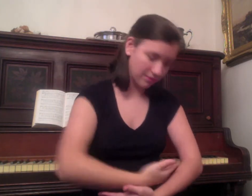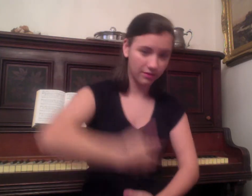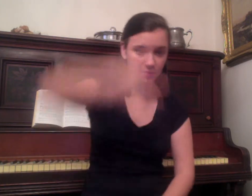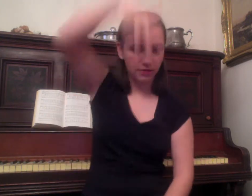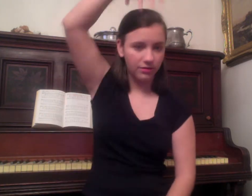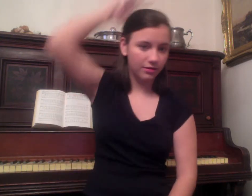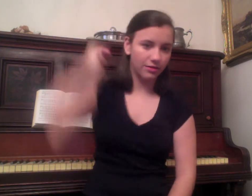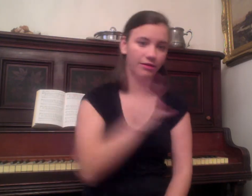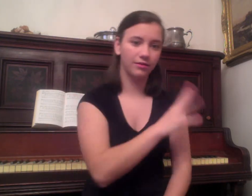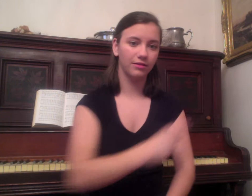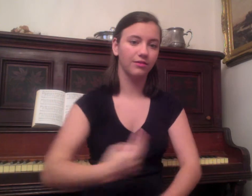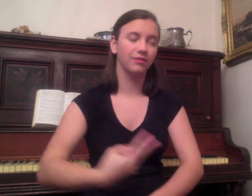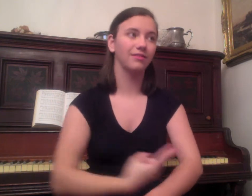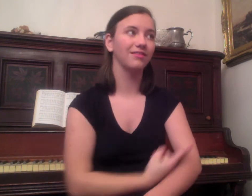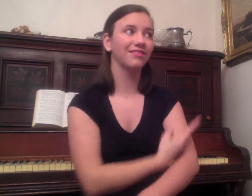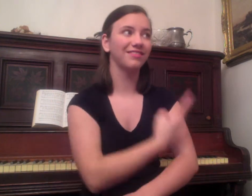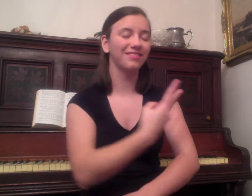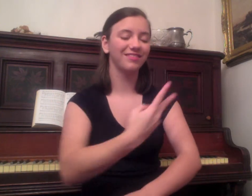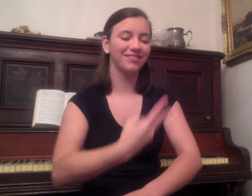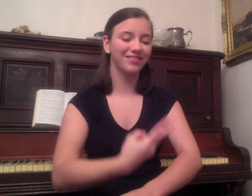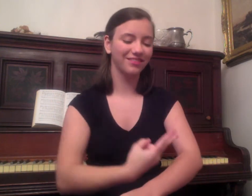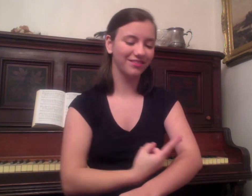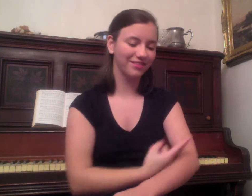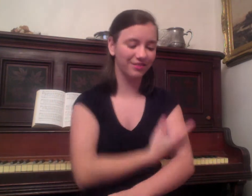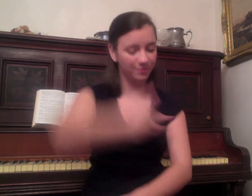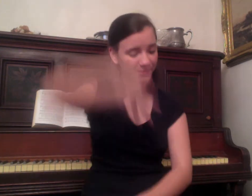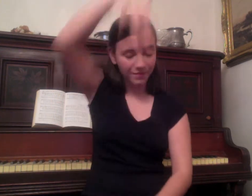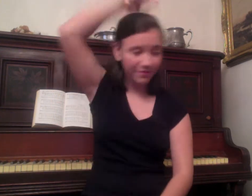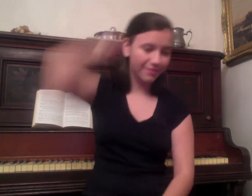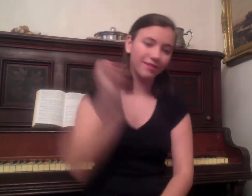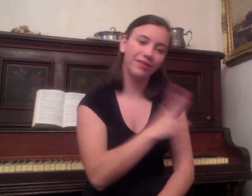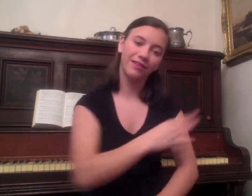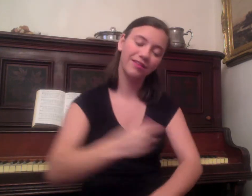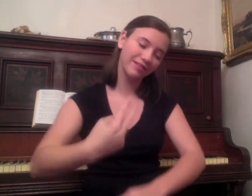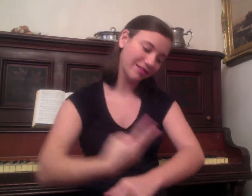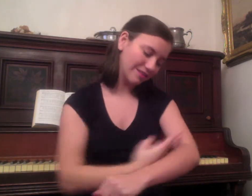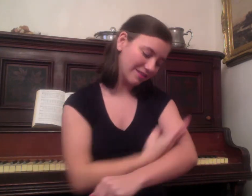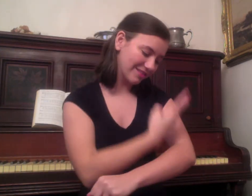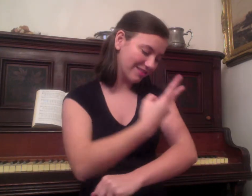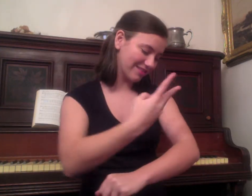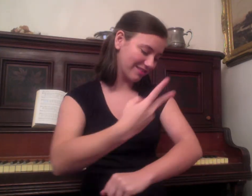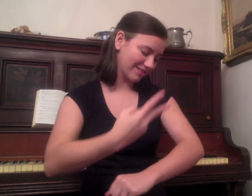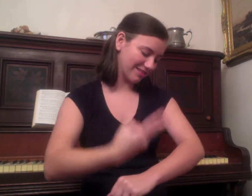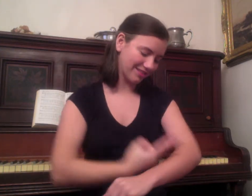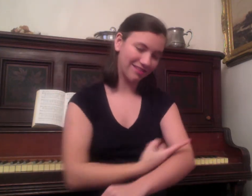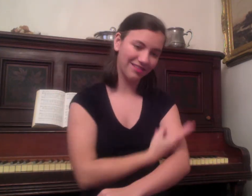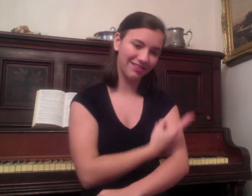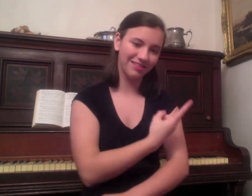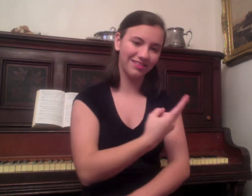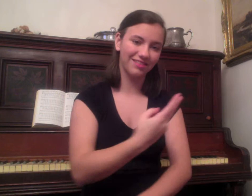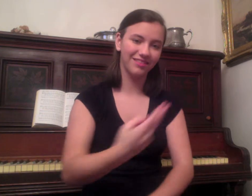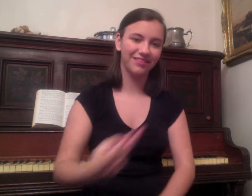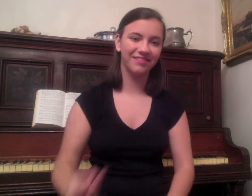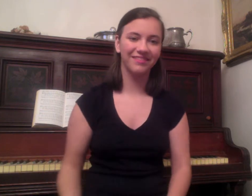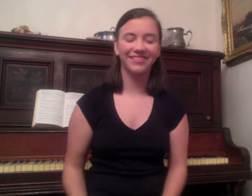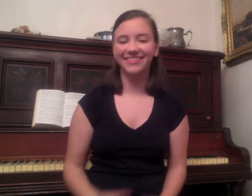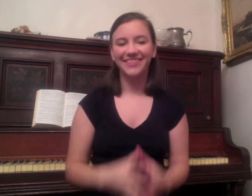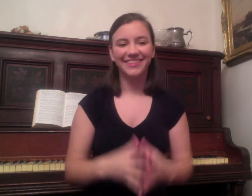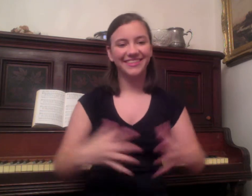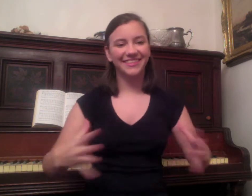Lion and the Lamb, Lion and the Lamb. How